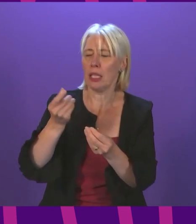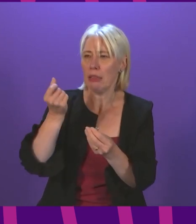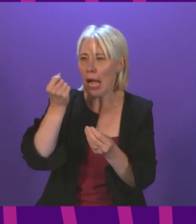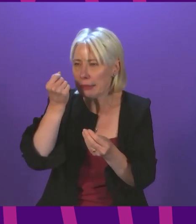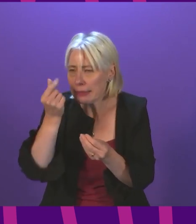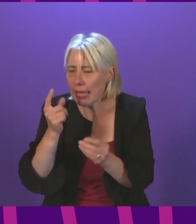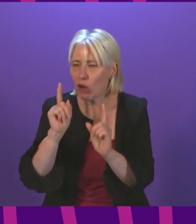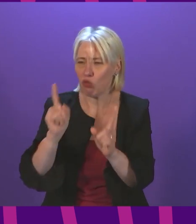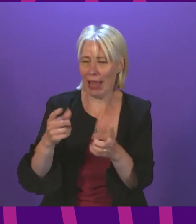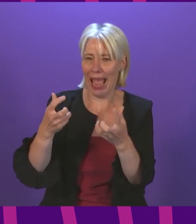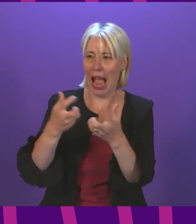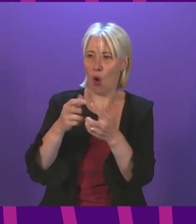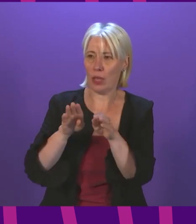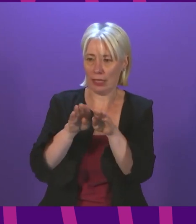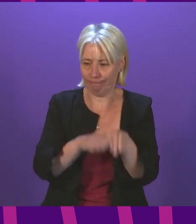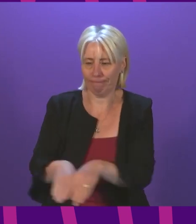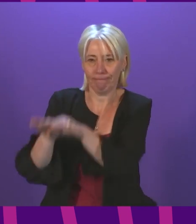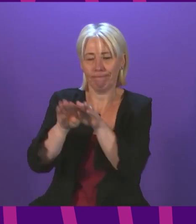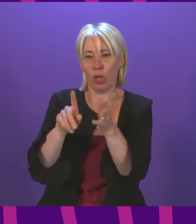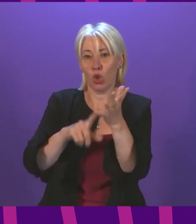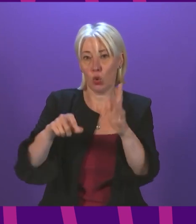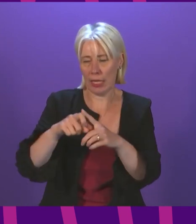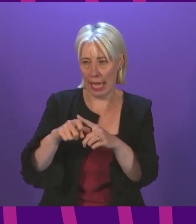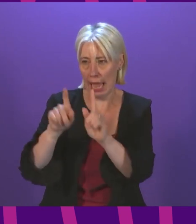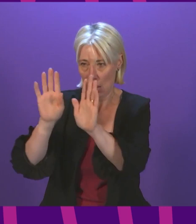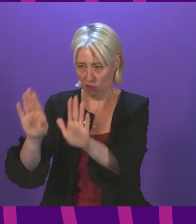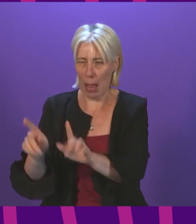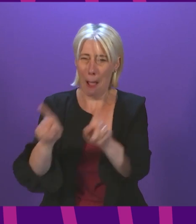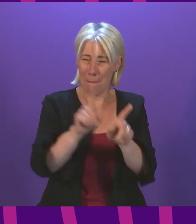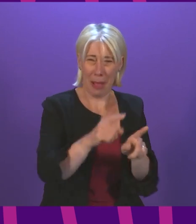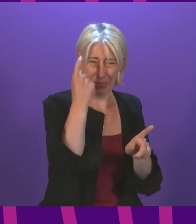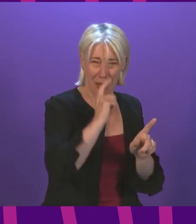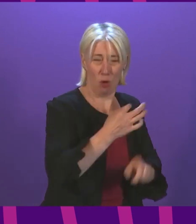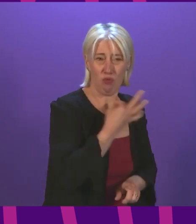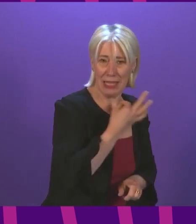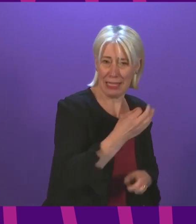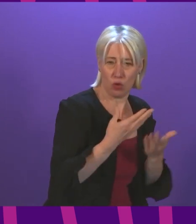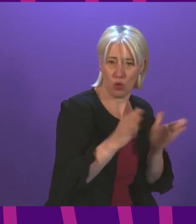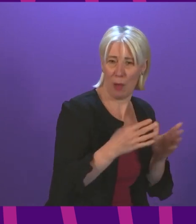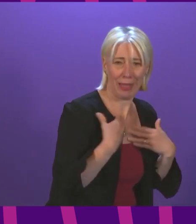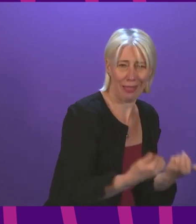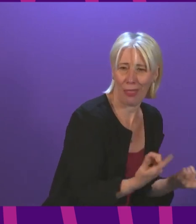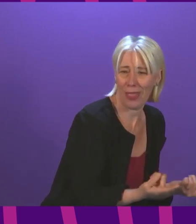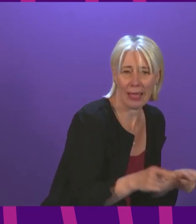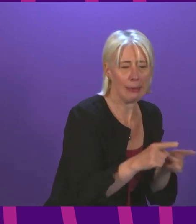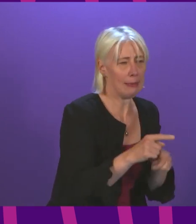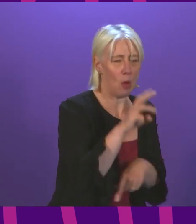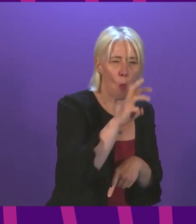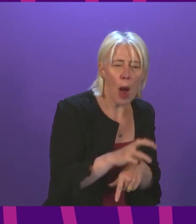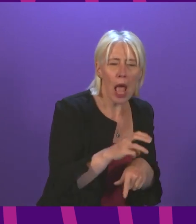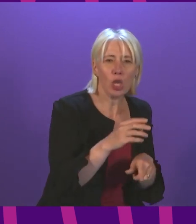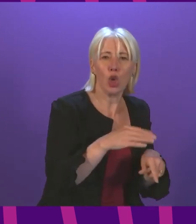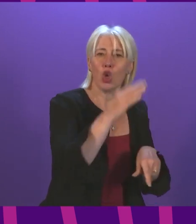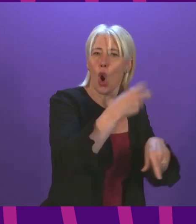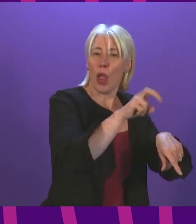of trying to align across the UK with the equally understandable concerns about the risks to public health in the same way that Wales and I believe Northern